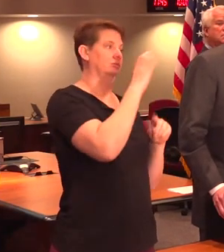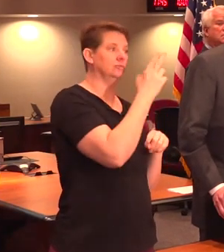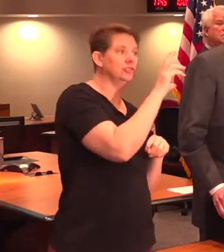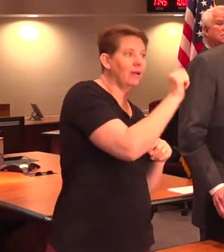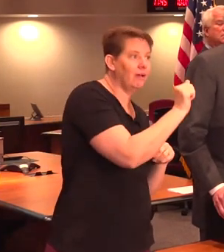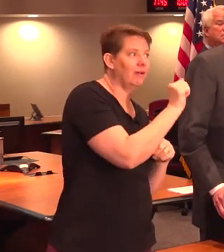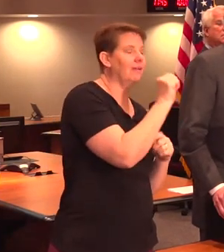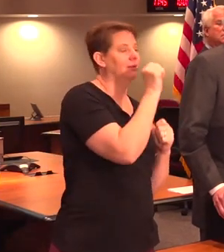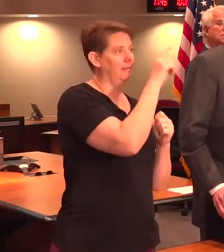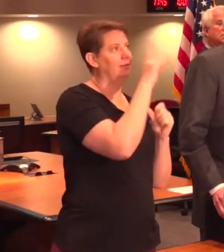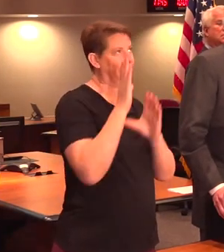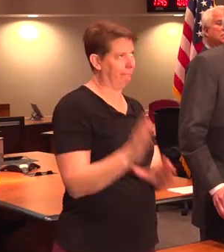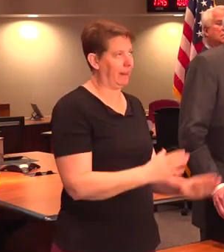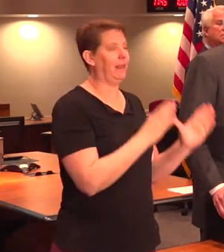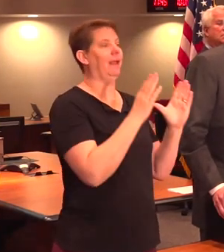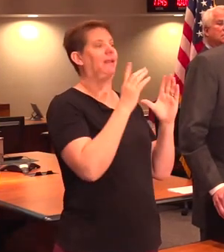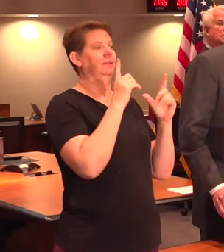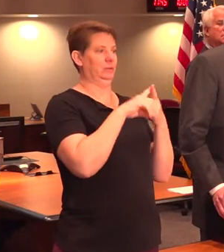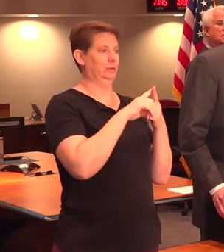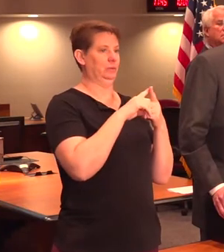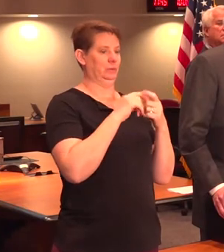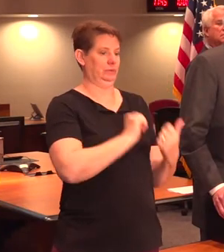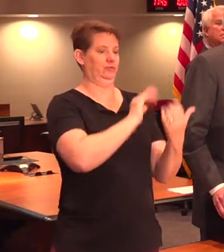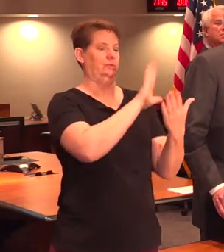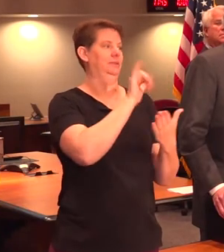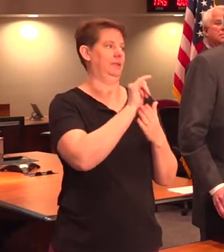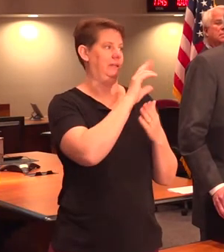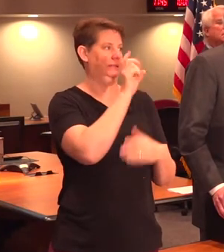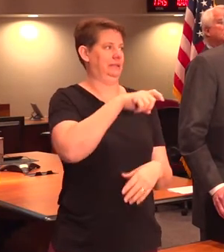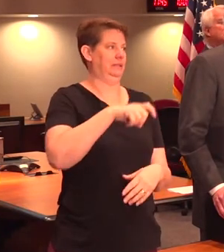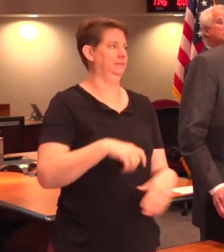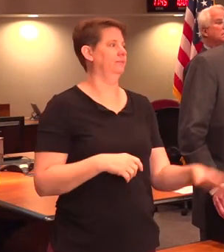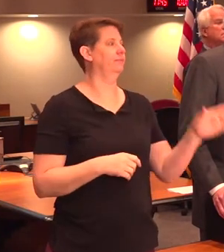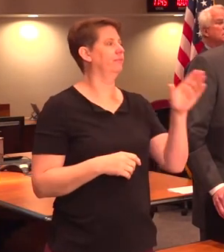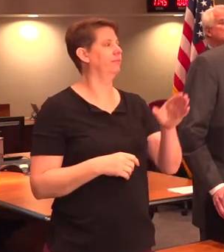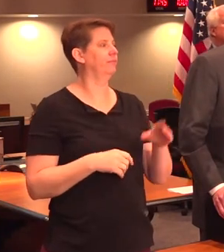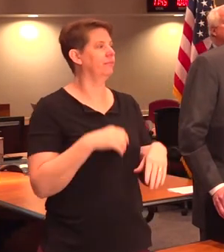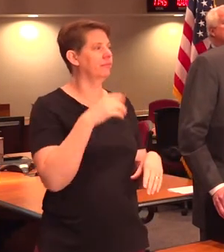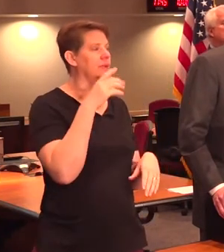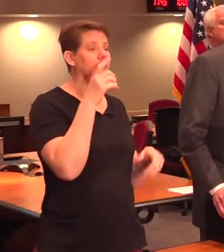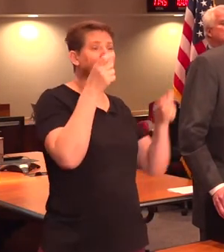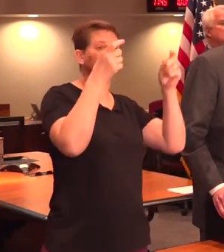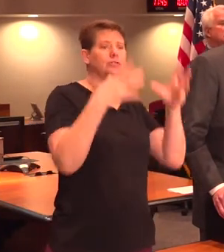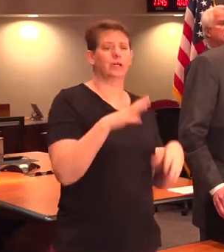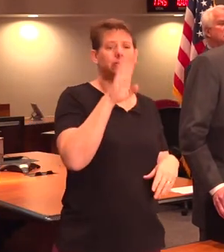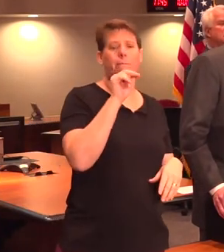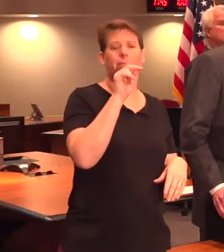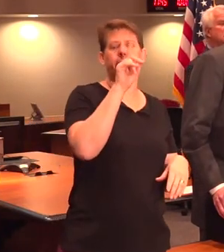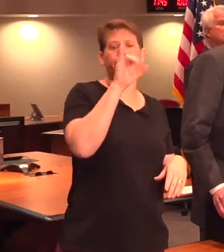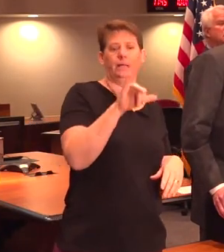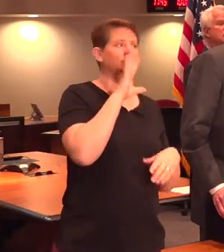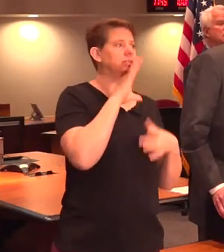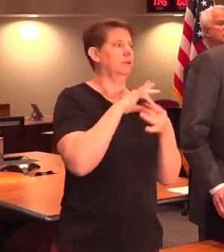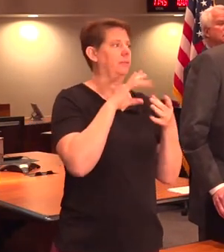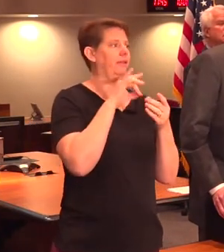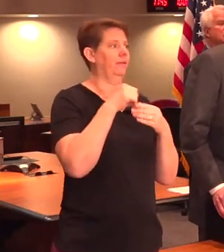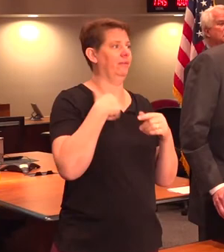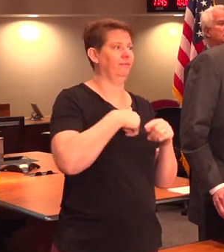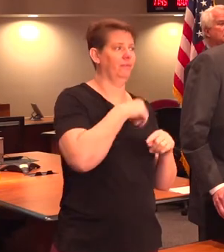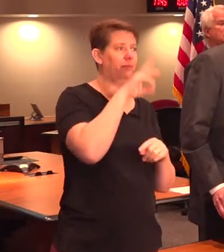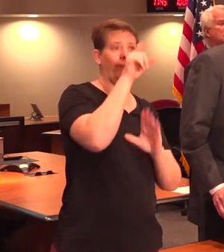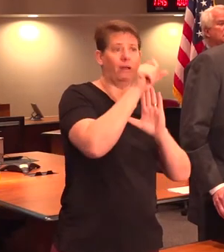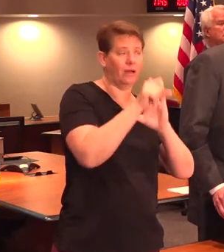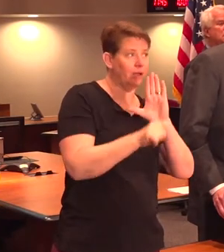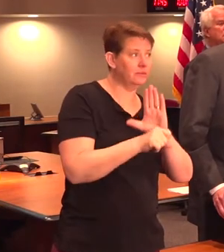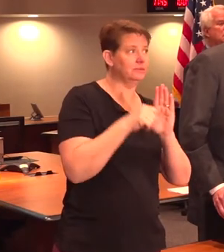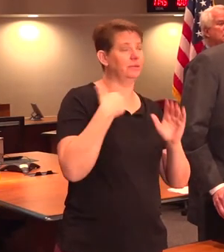there are plans being made to address that. Yes? Mr. Bonte, possibly, a comment on that? we're from the upstates, and we have to